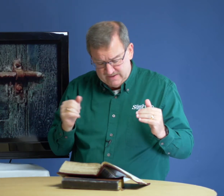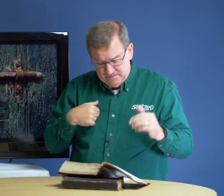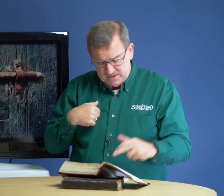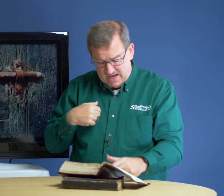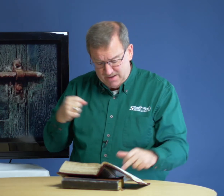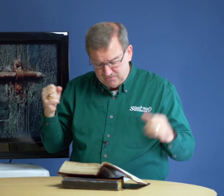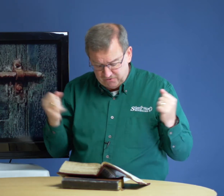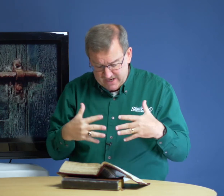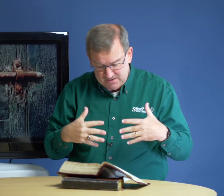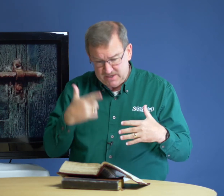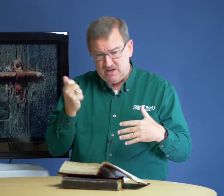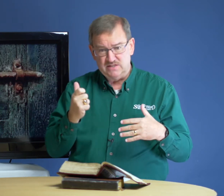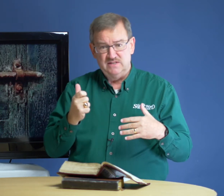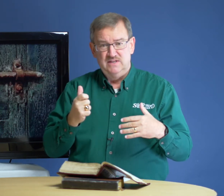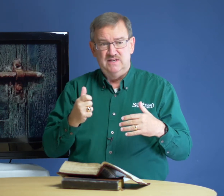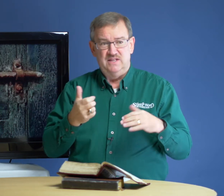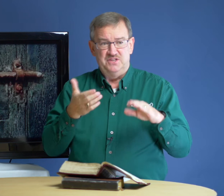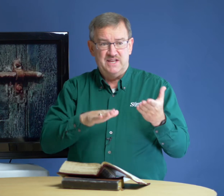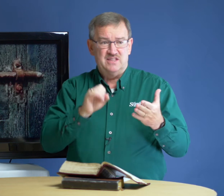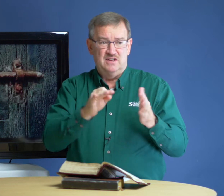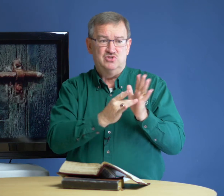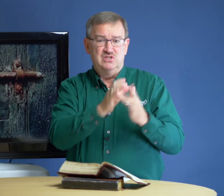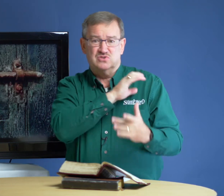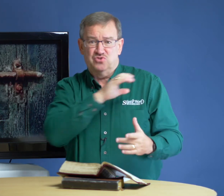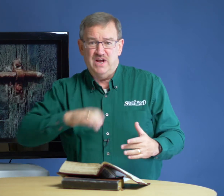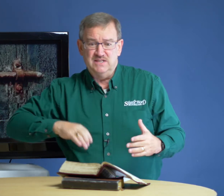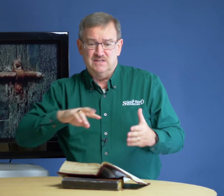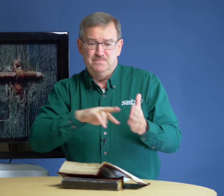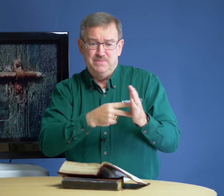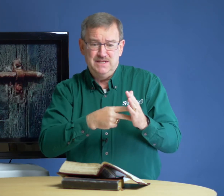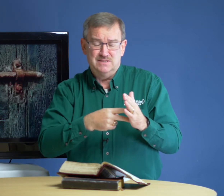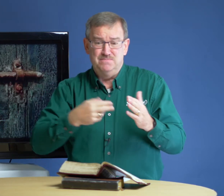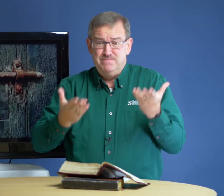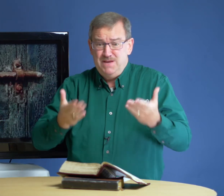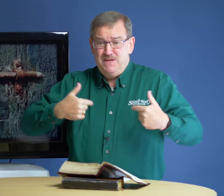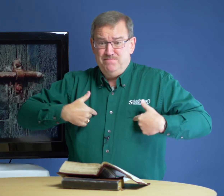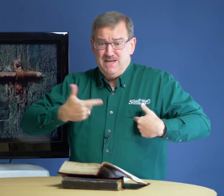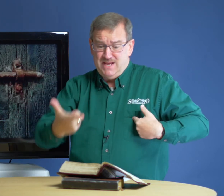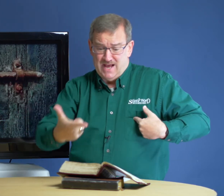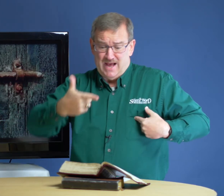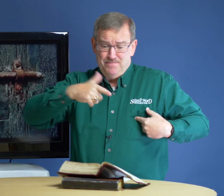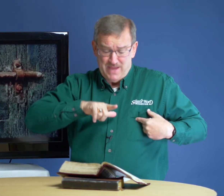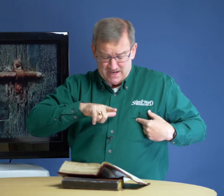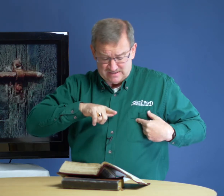I'm afraid because the death of Jesus Christ means maybe me, I'm next.